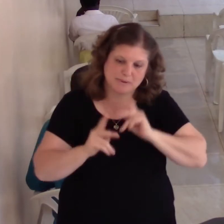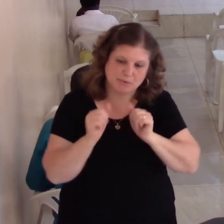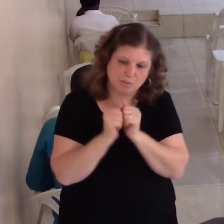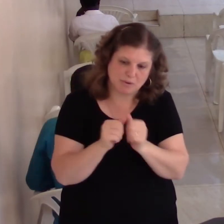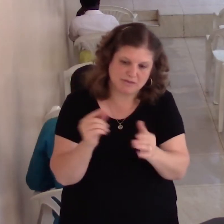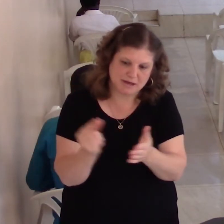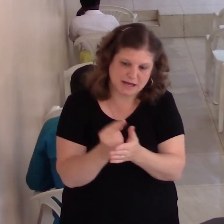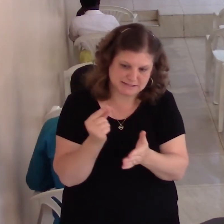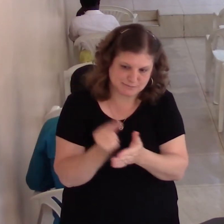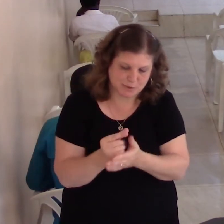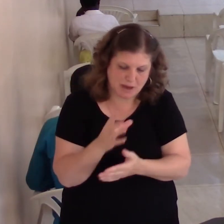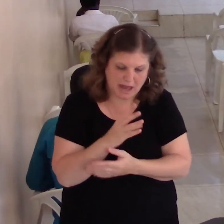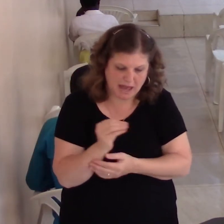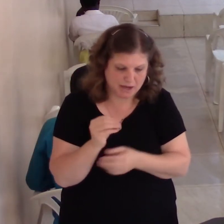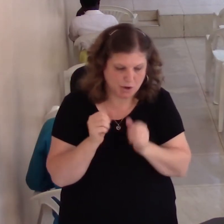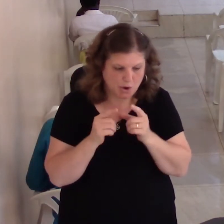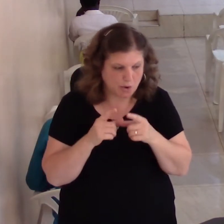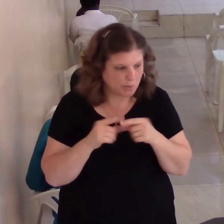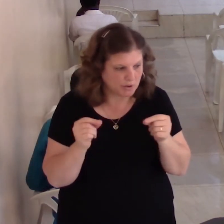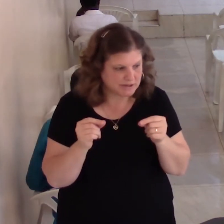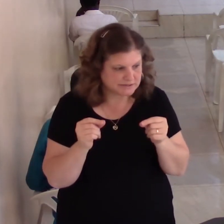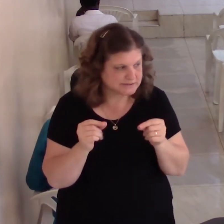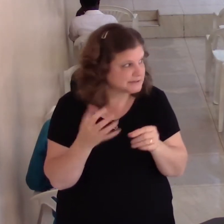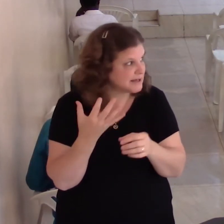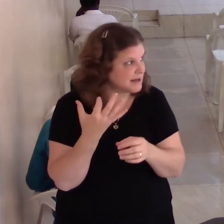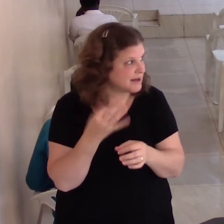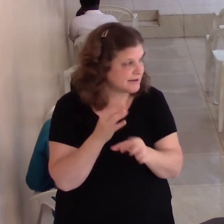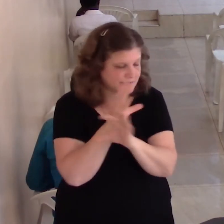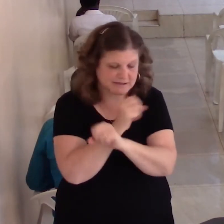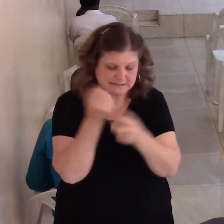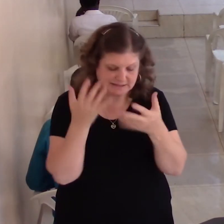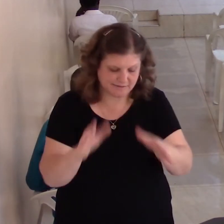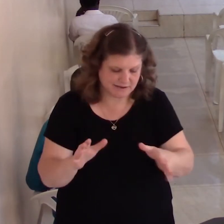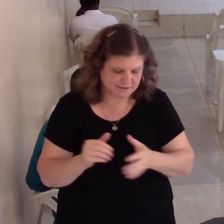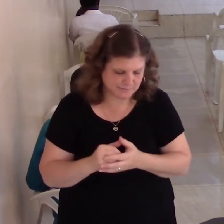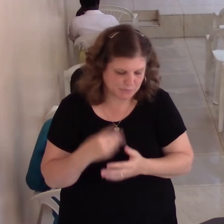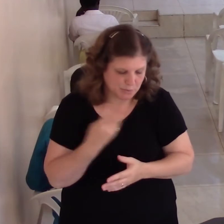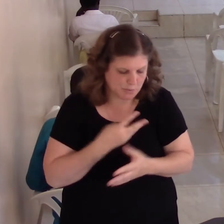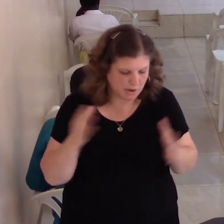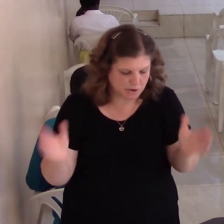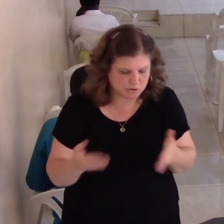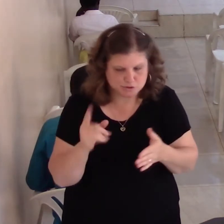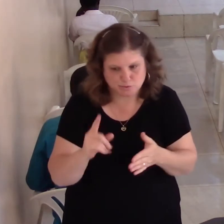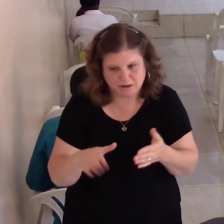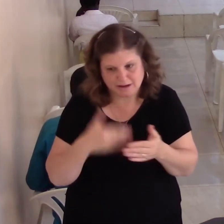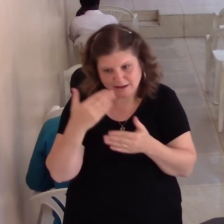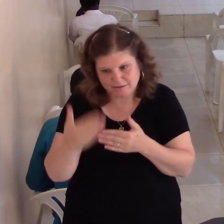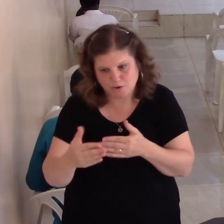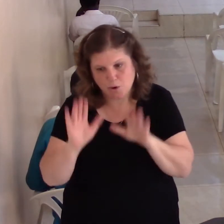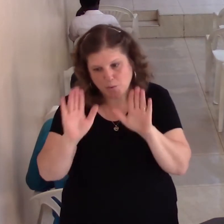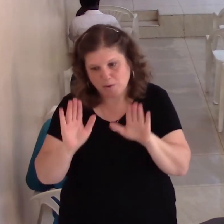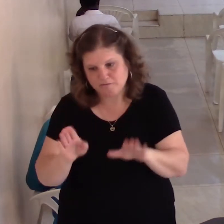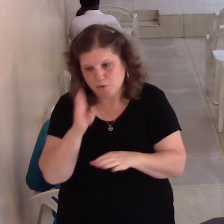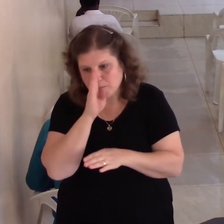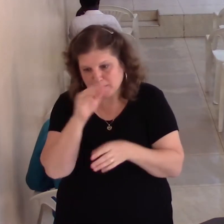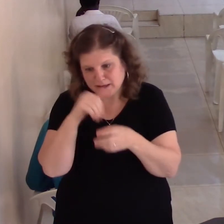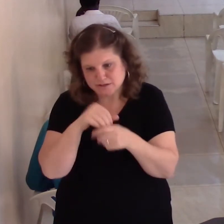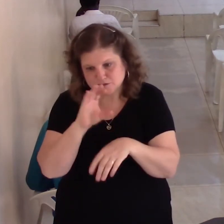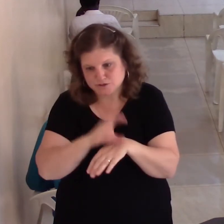to encourage one another with the message that we have. And so it was wonderful to be in church again. Meet our church